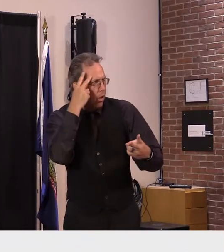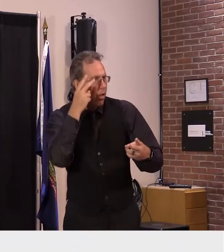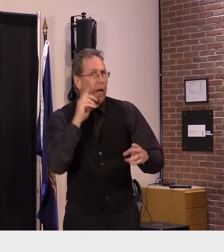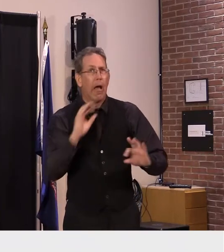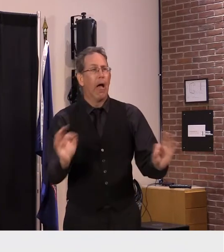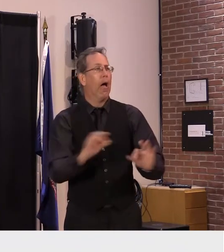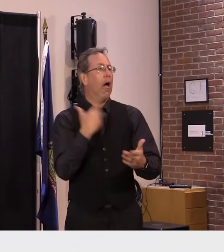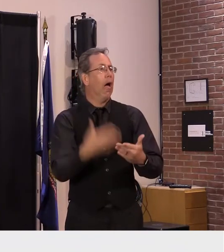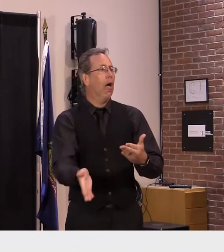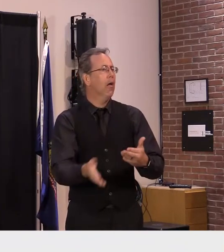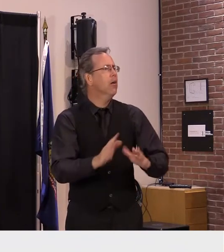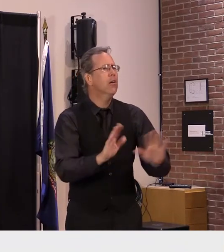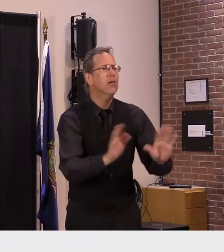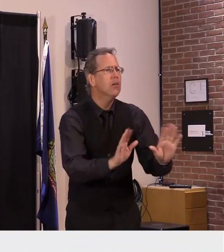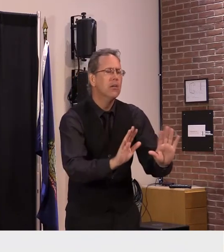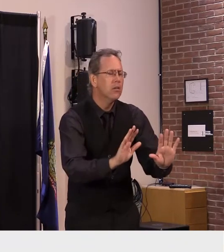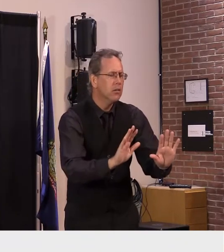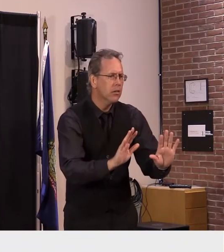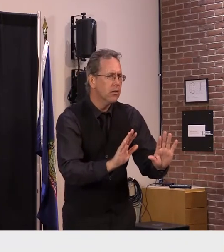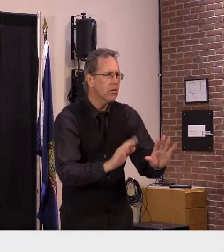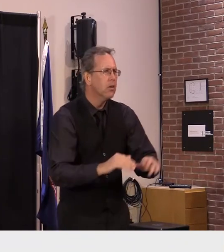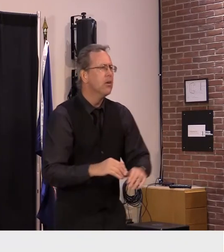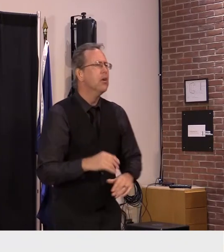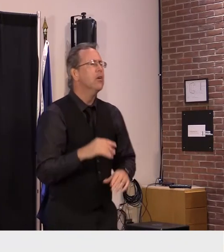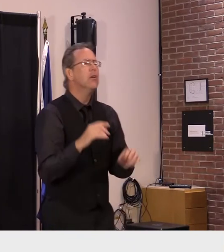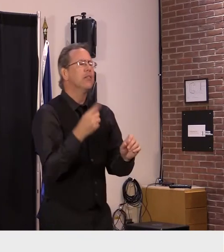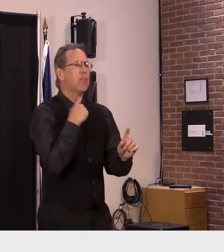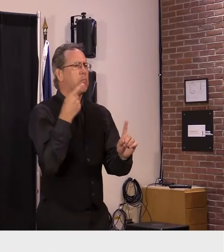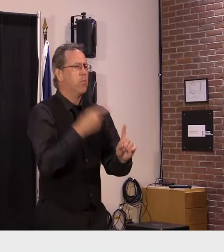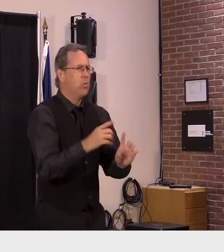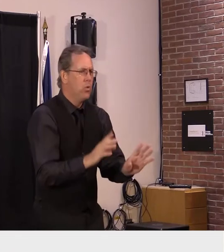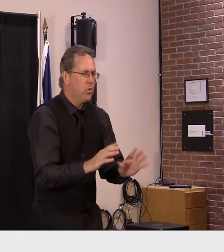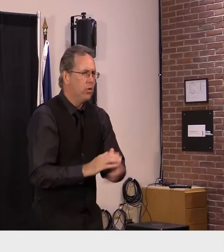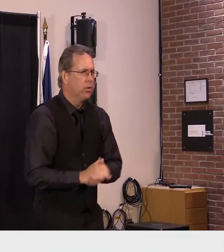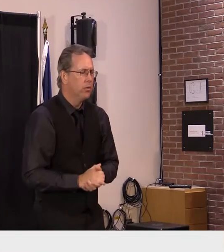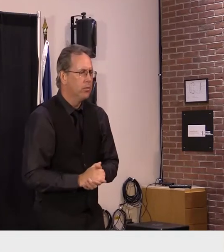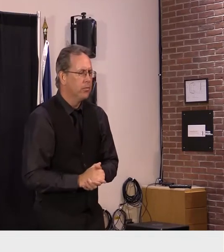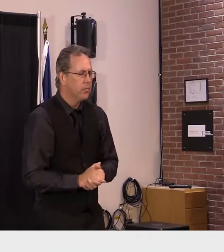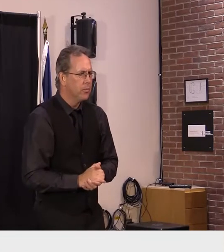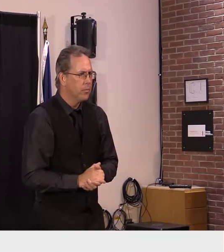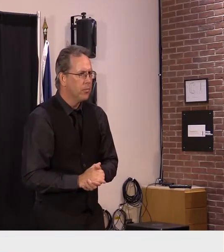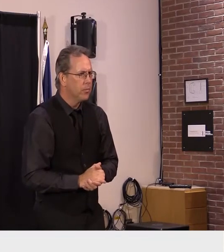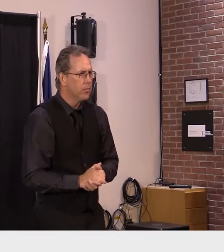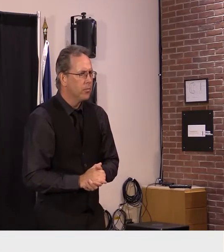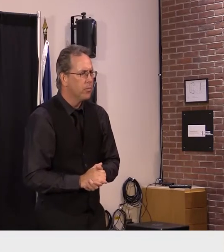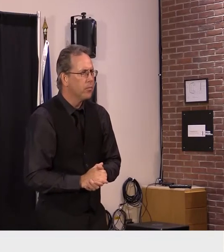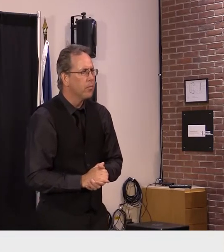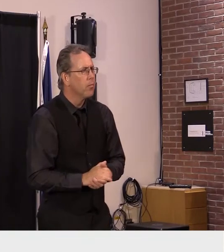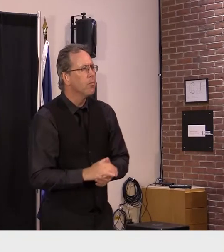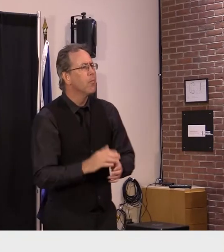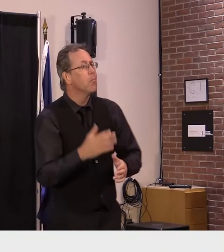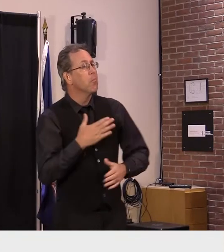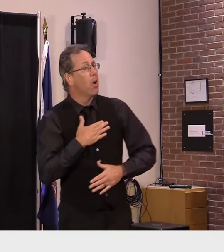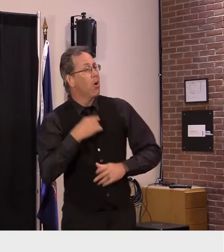over uh and that we won't see uh any uh increase in cases because uh that's not the way i feel and i'm let dr levine